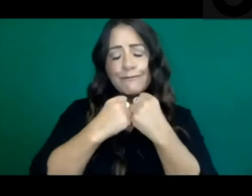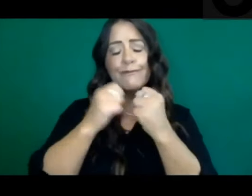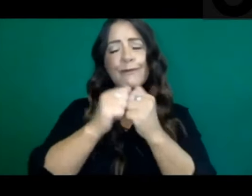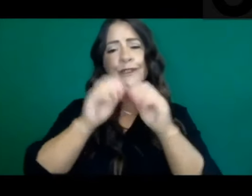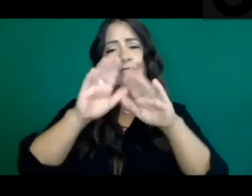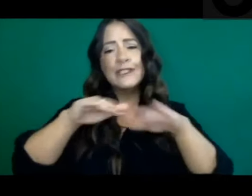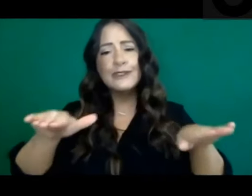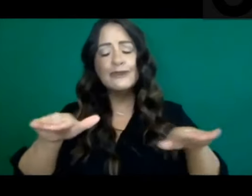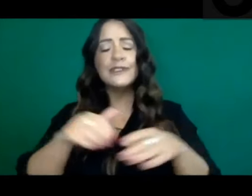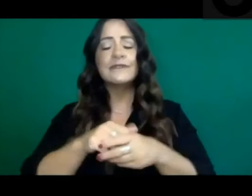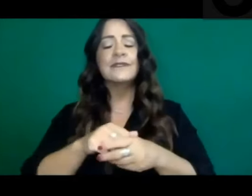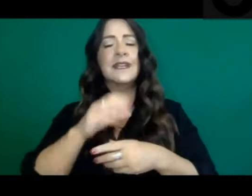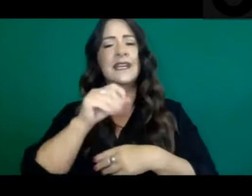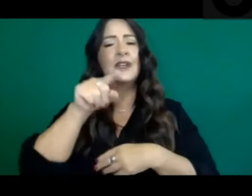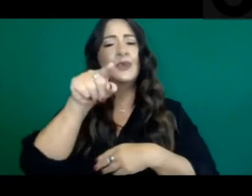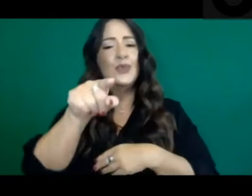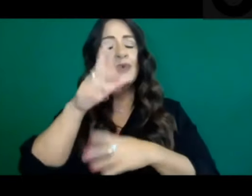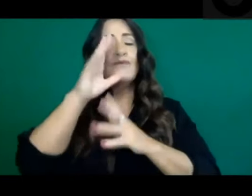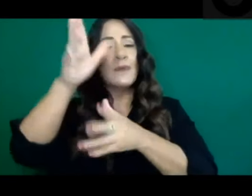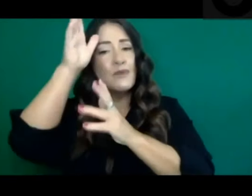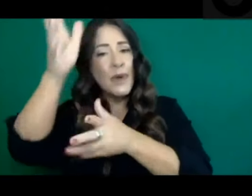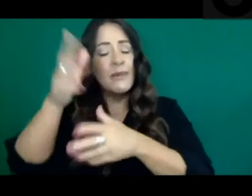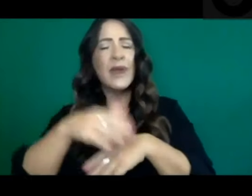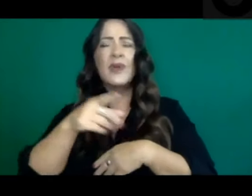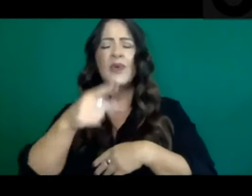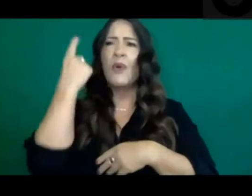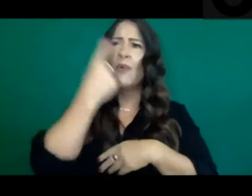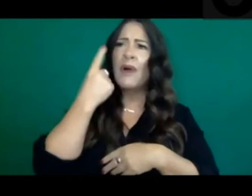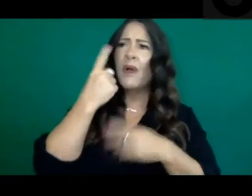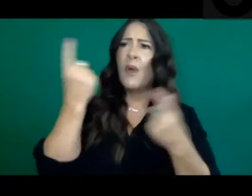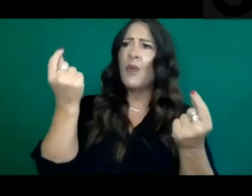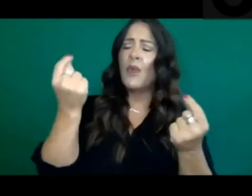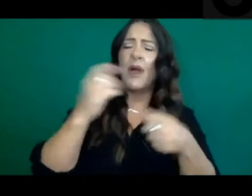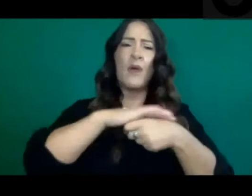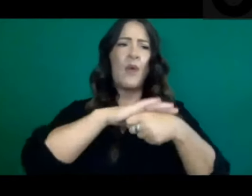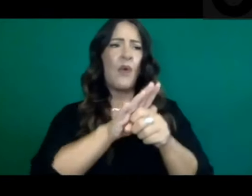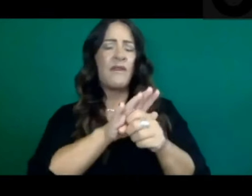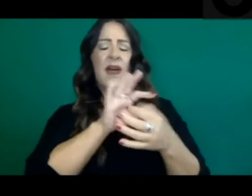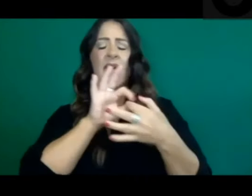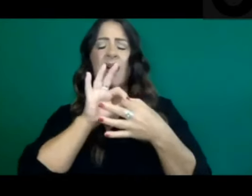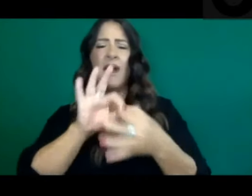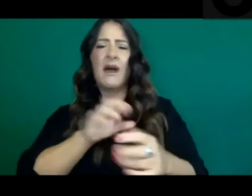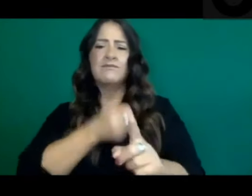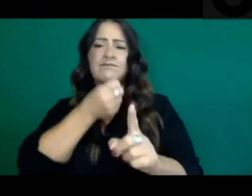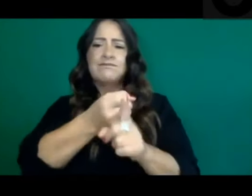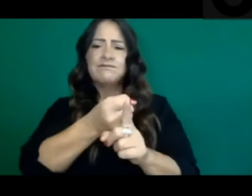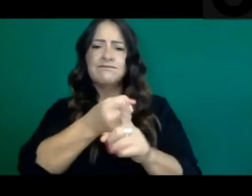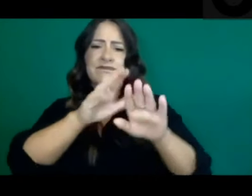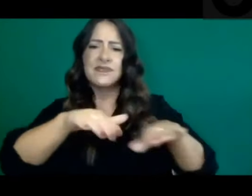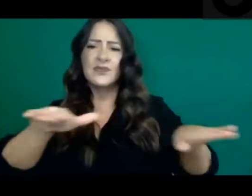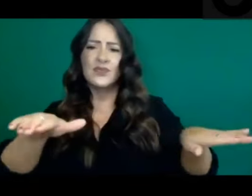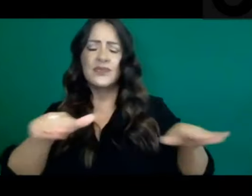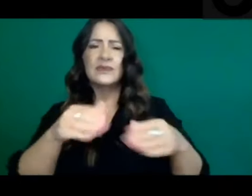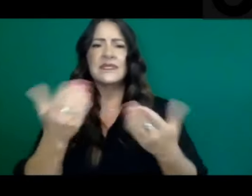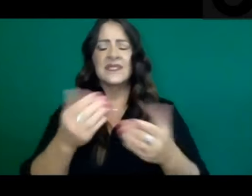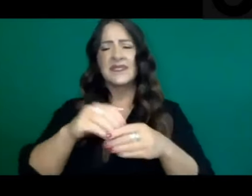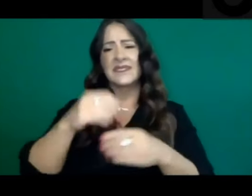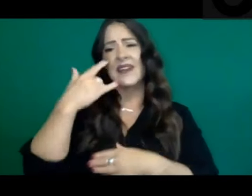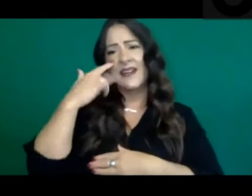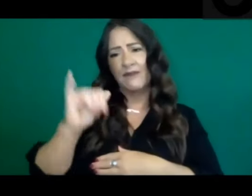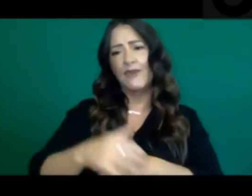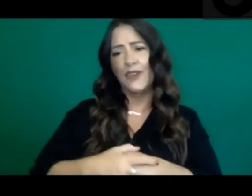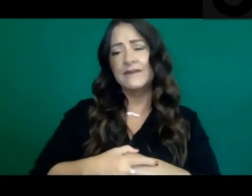are grandparents wondering what the impact of COVID has been broadly on children across our state.